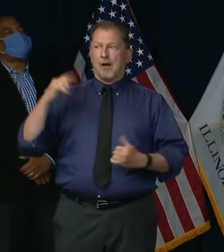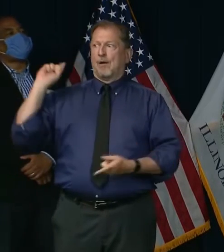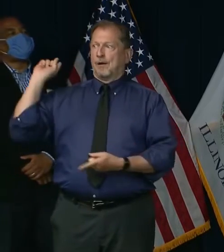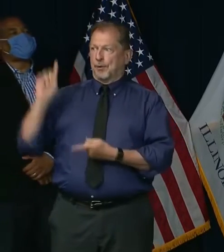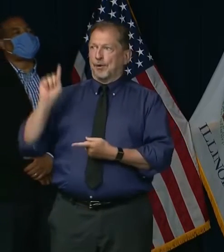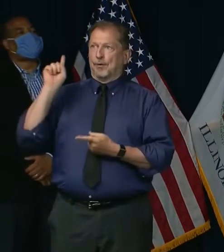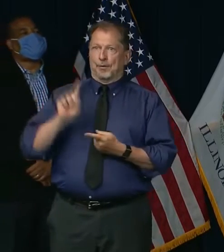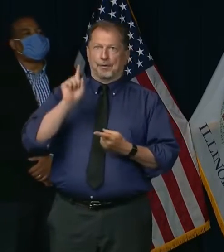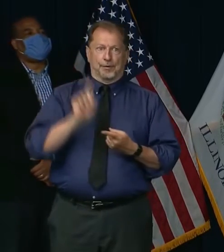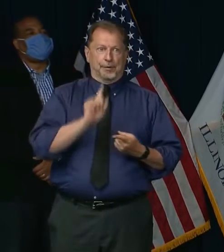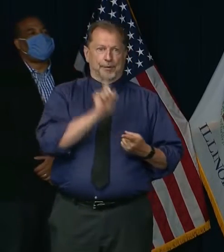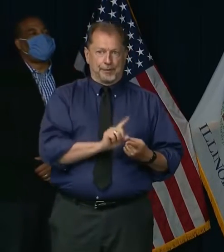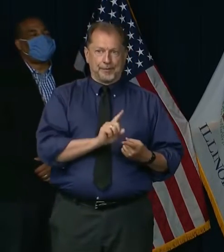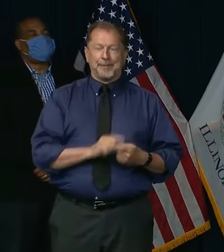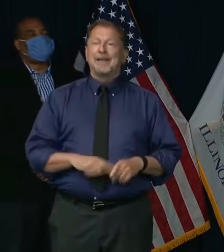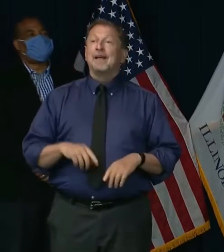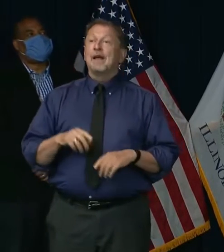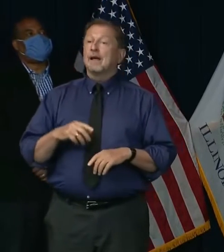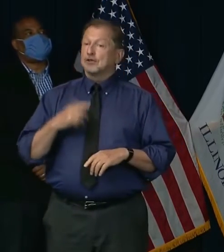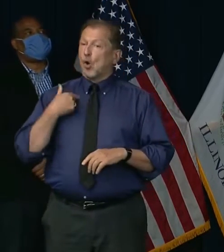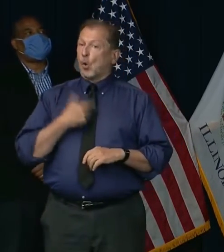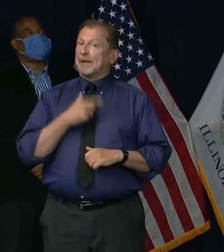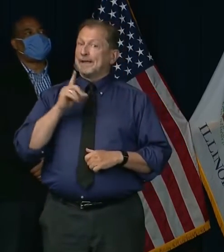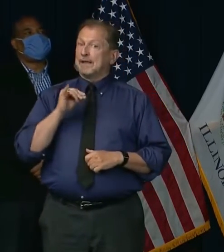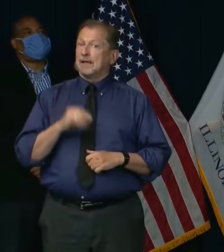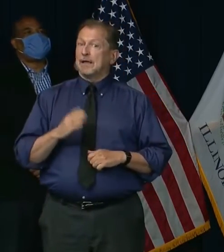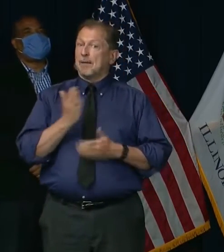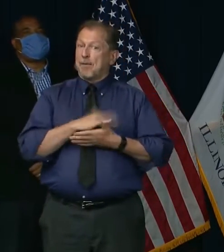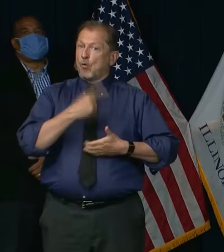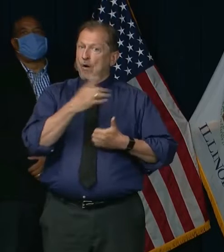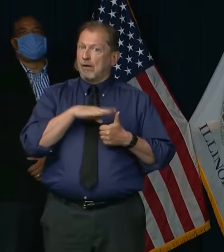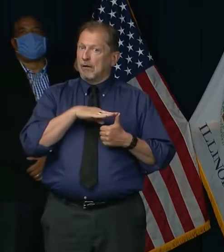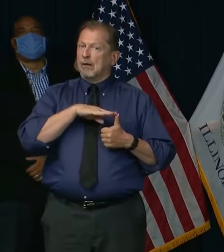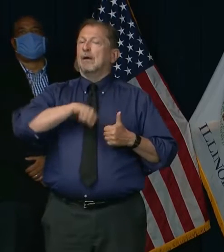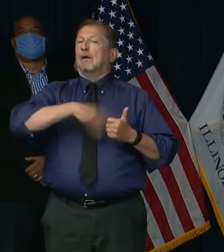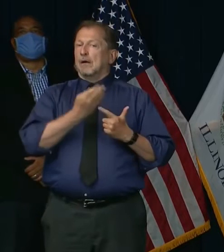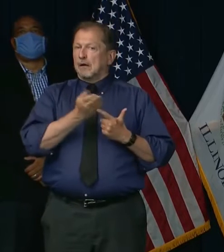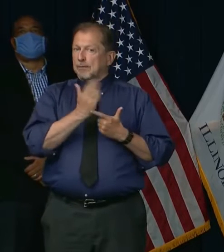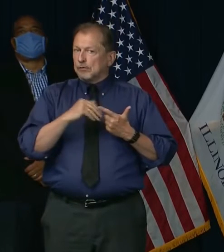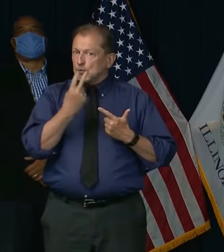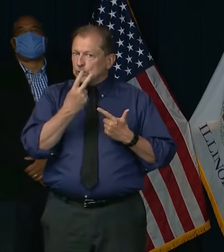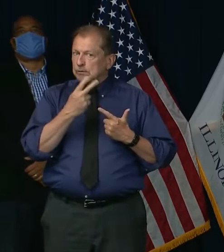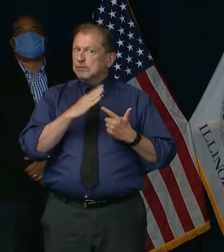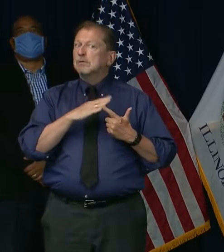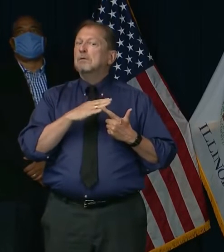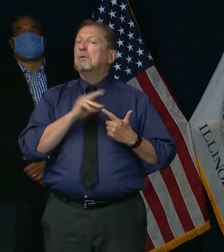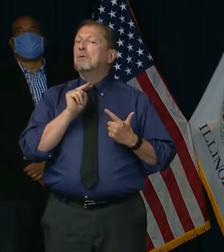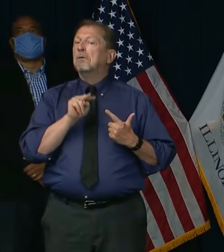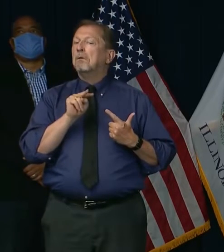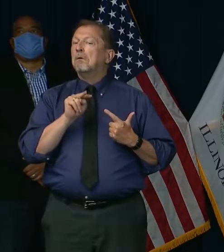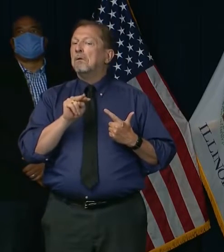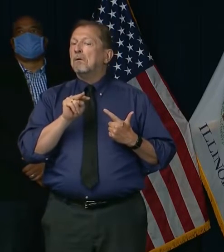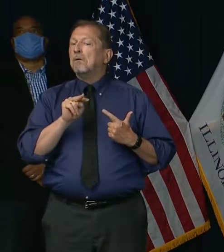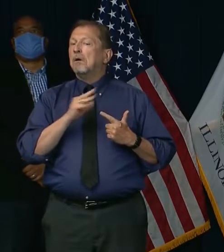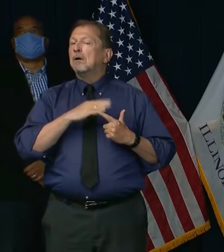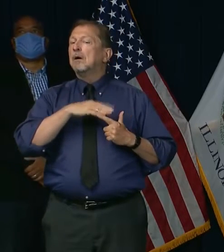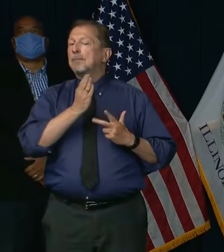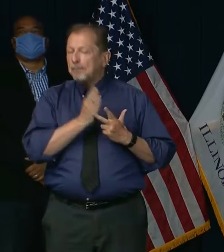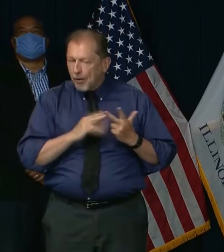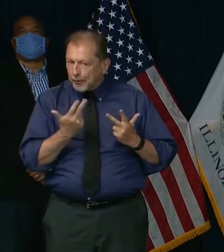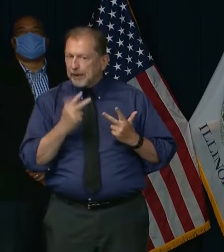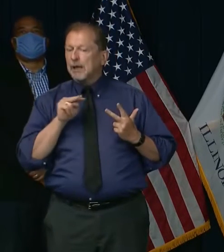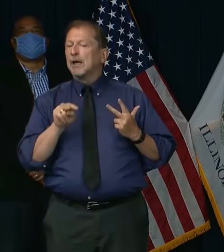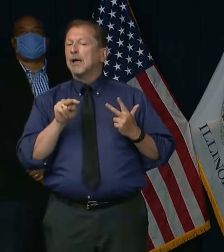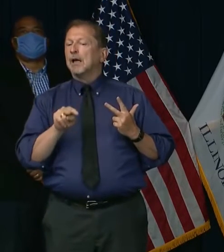phase, it's been important to watch the metrics closely to see if all the added activity would cause a spike